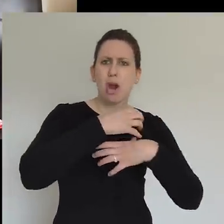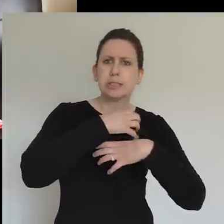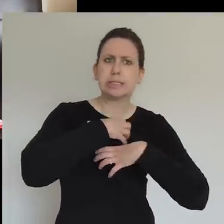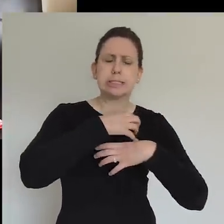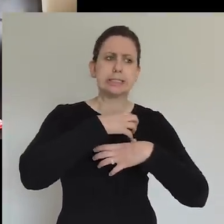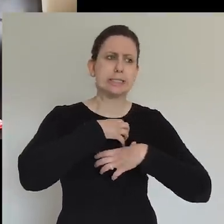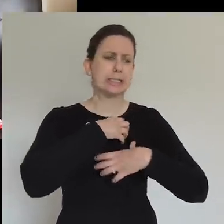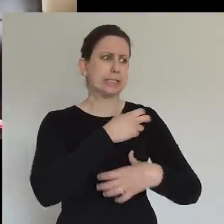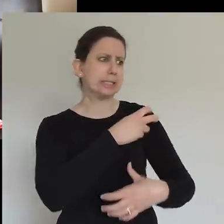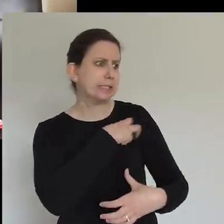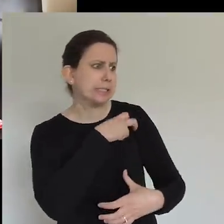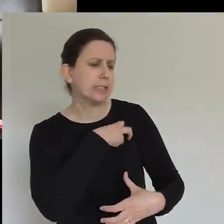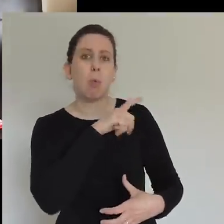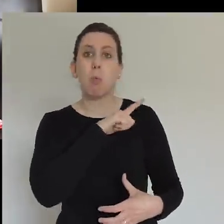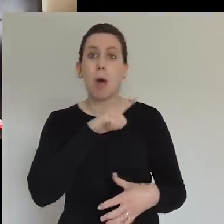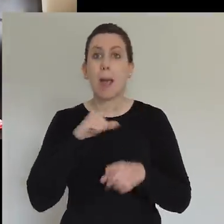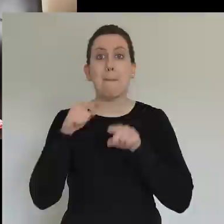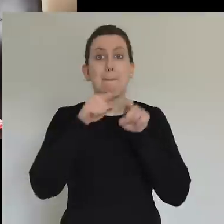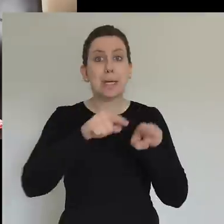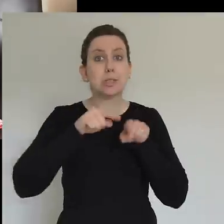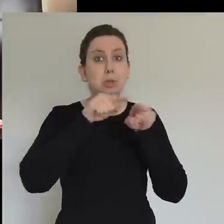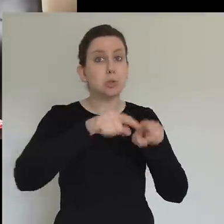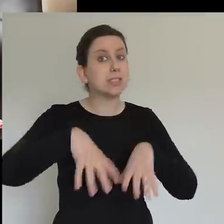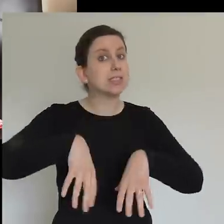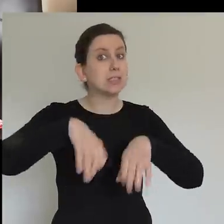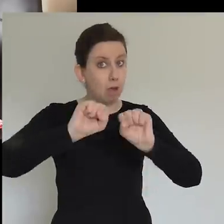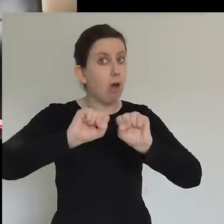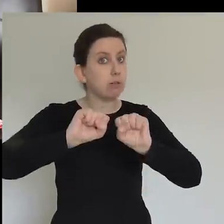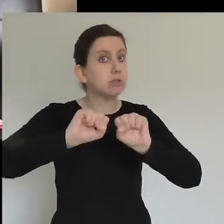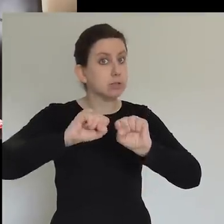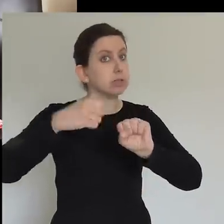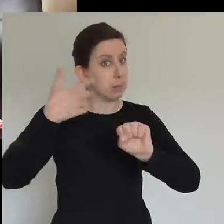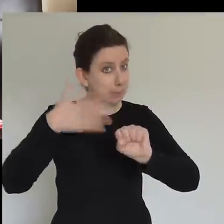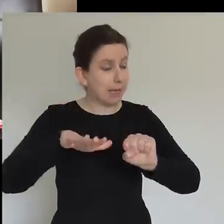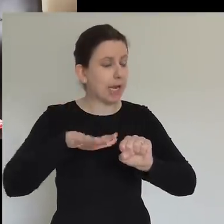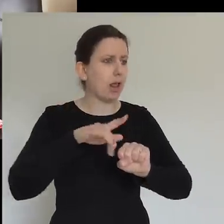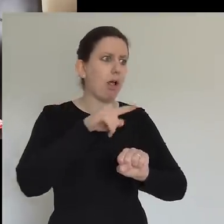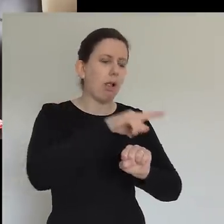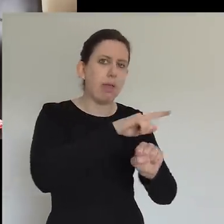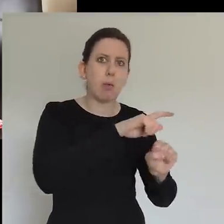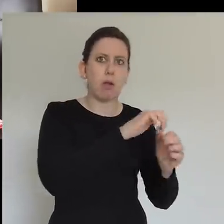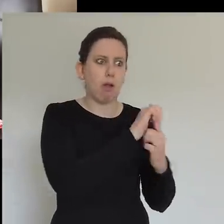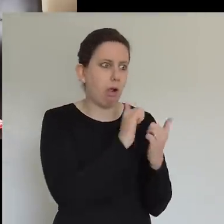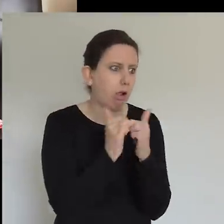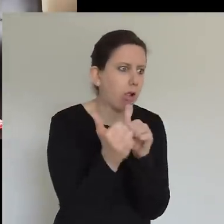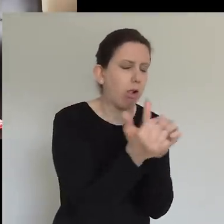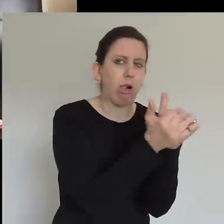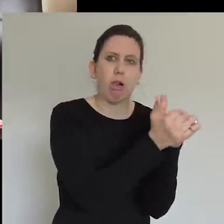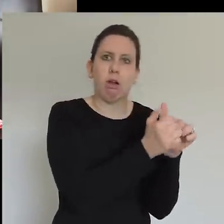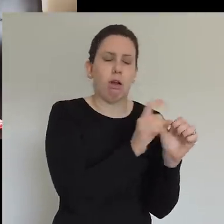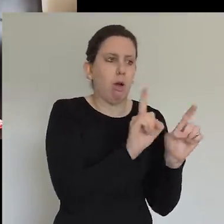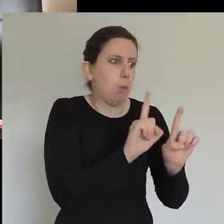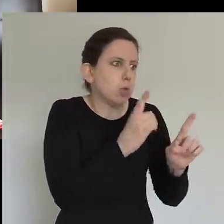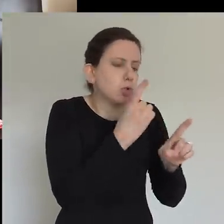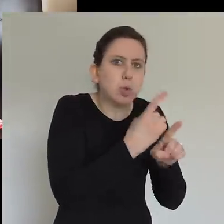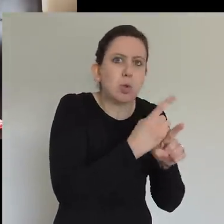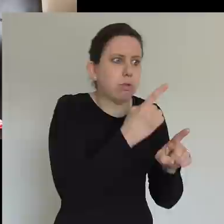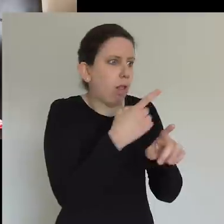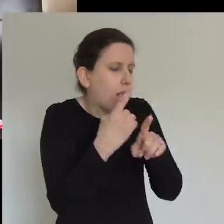and they would have been huddled together going, what do we do now? Like, what's going to happen next? And there's an amazing thing that does